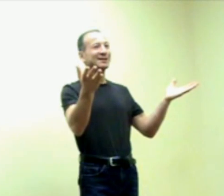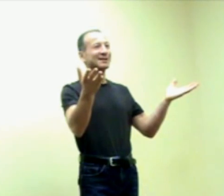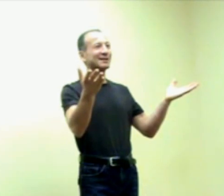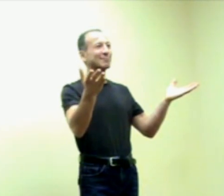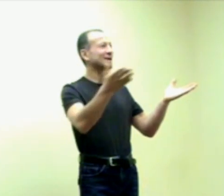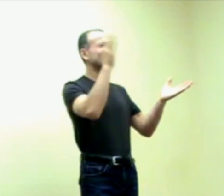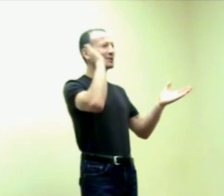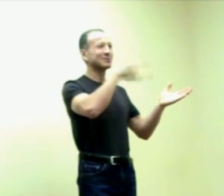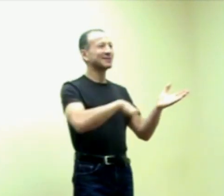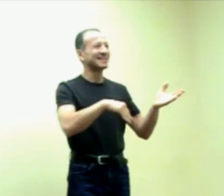Man, never.